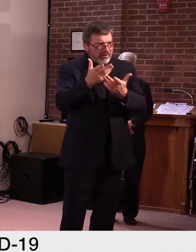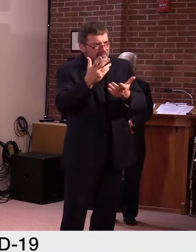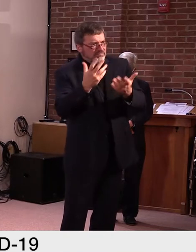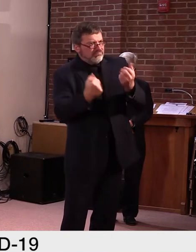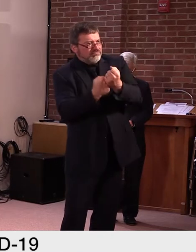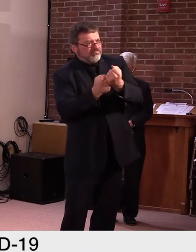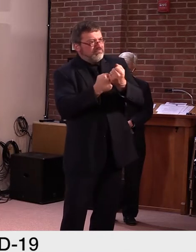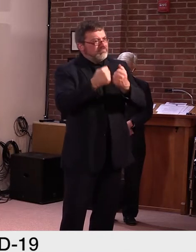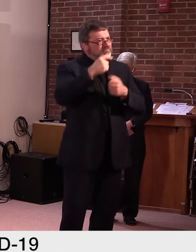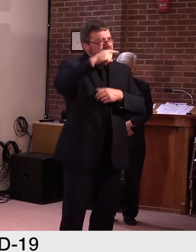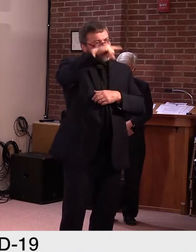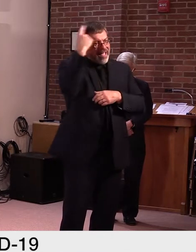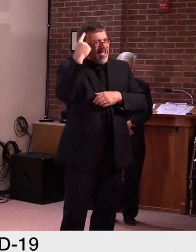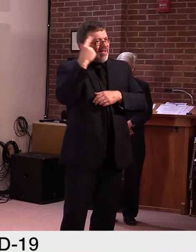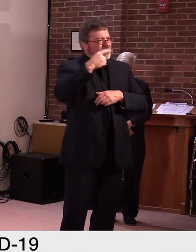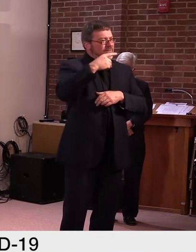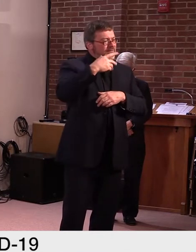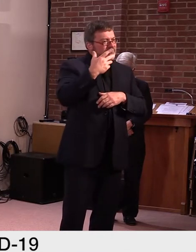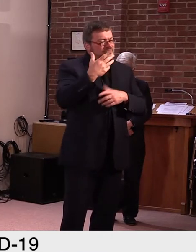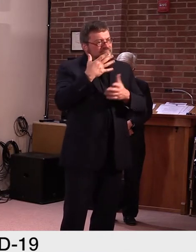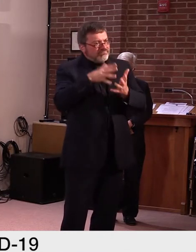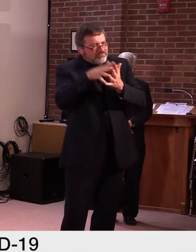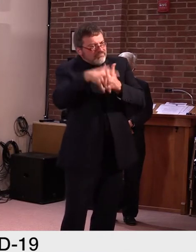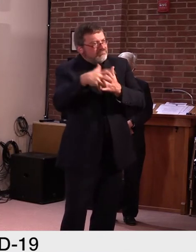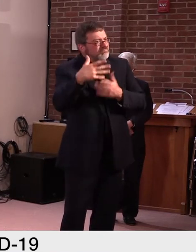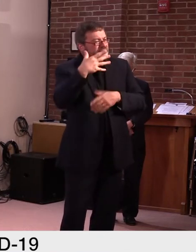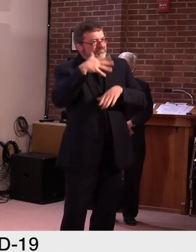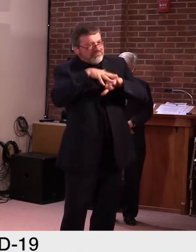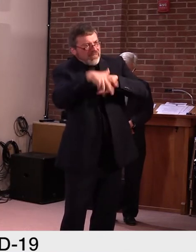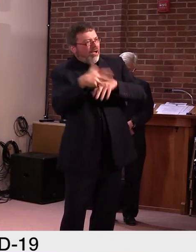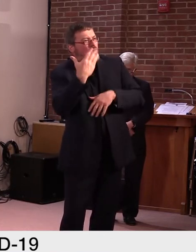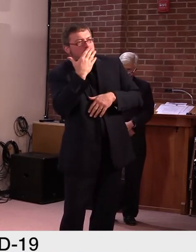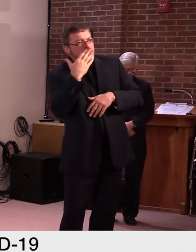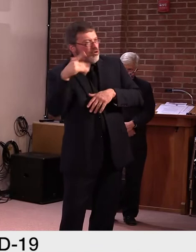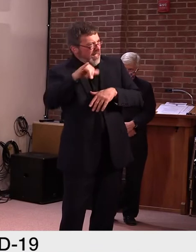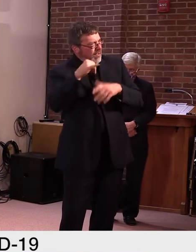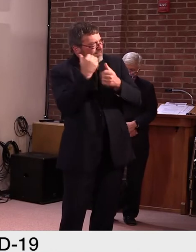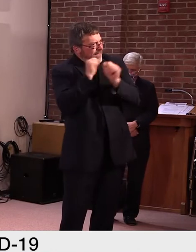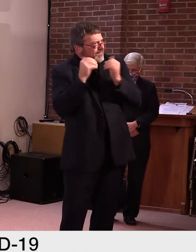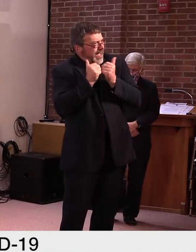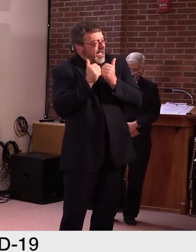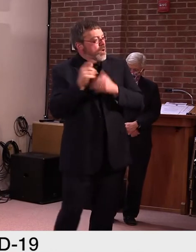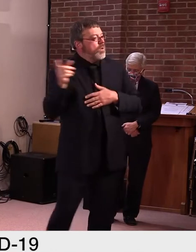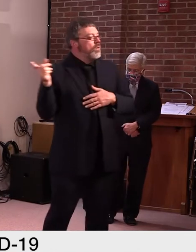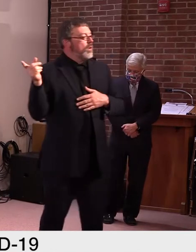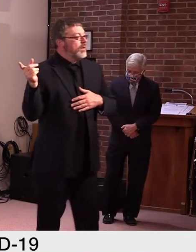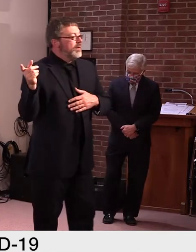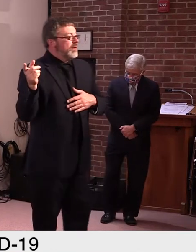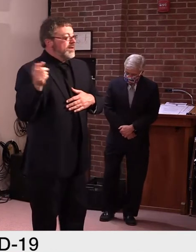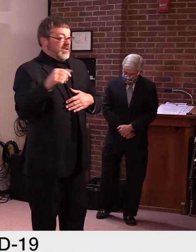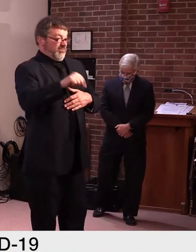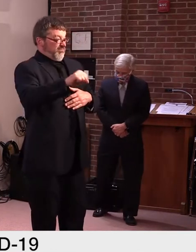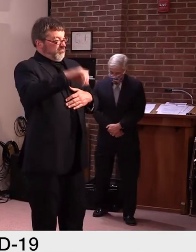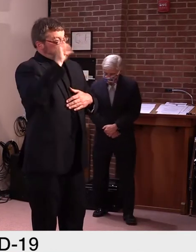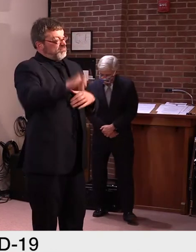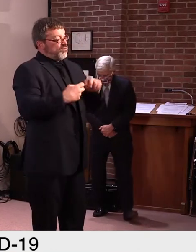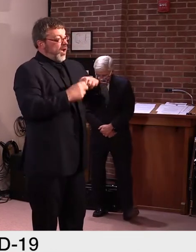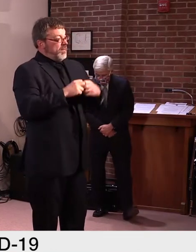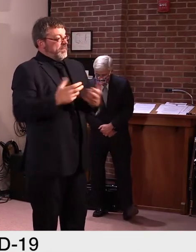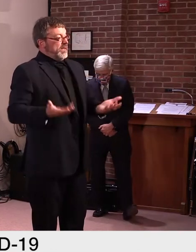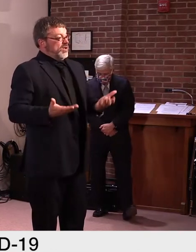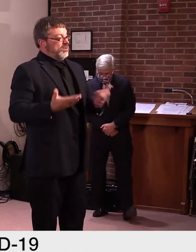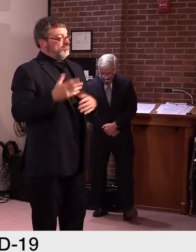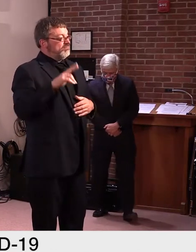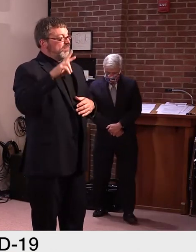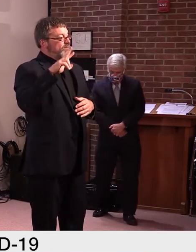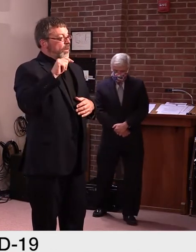before, uh, we're not insulated from this in Vermont and we have to do better. And so, uh, we put